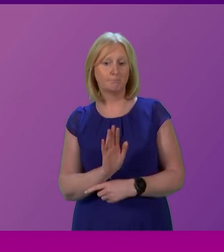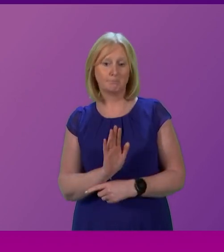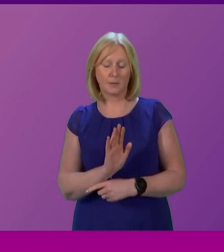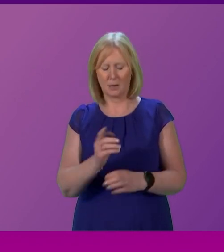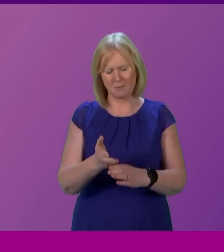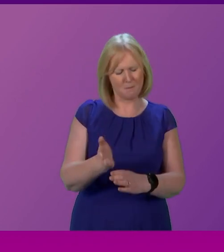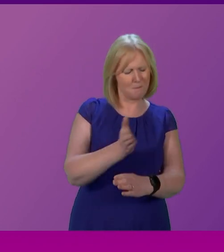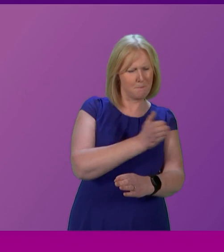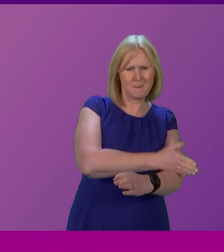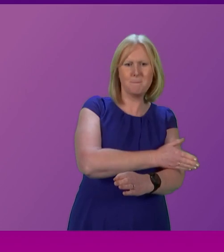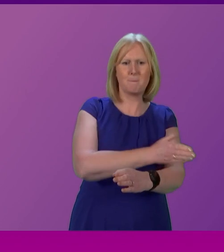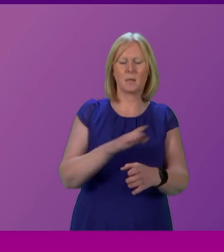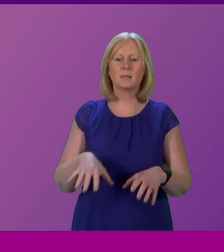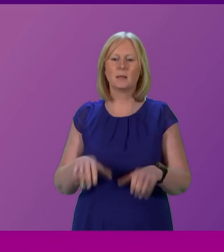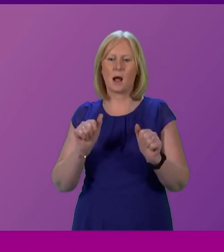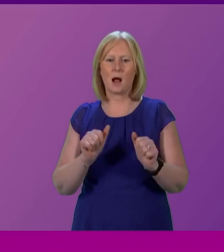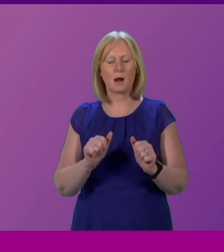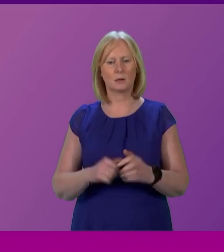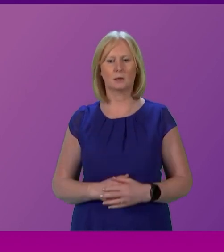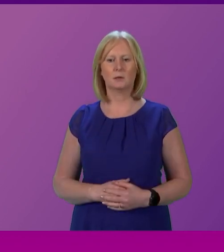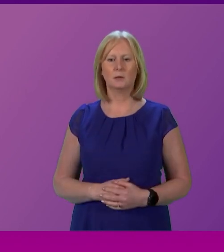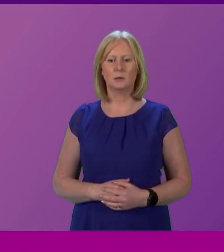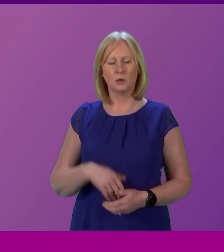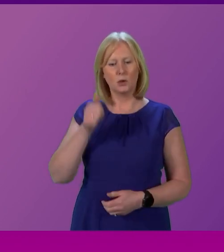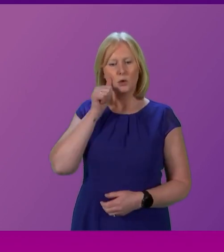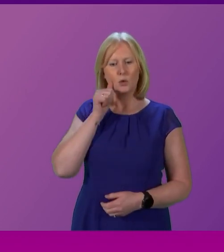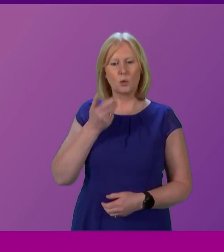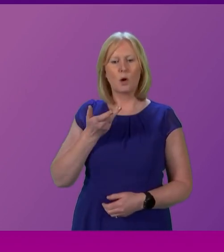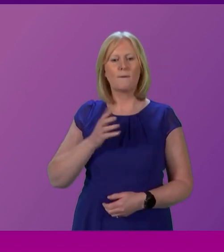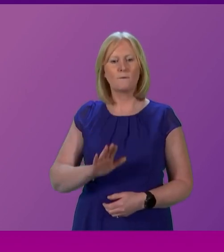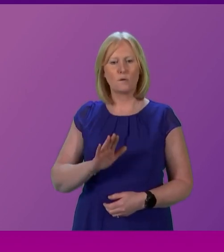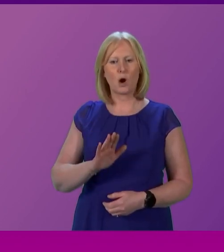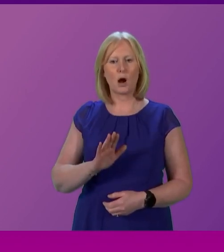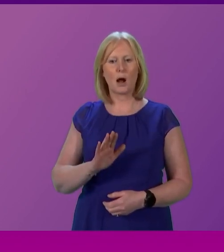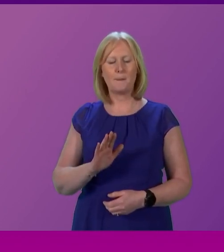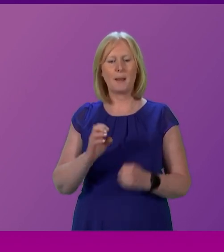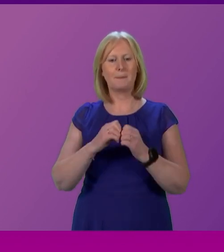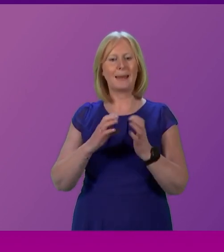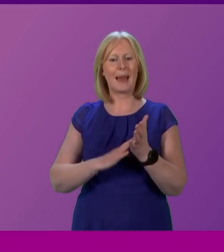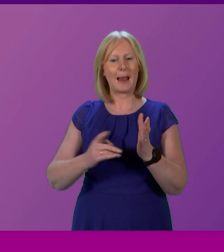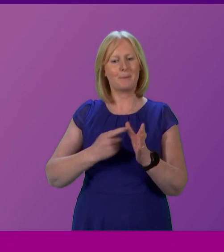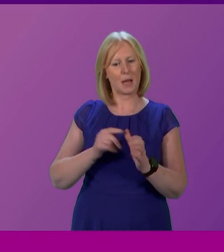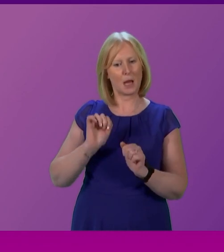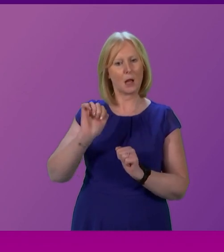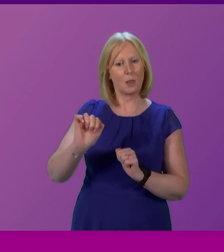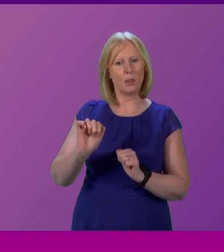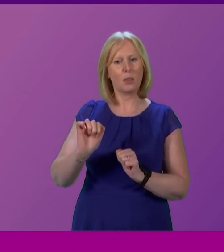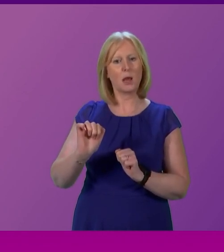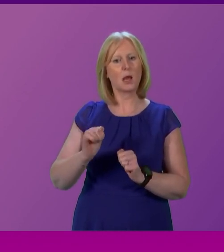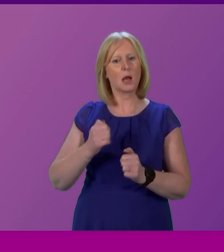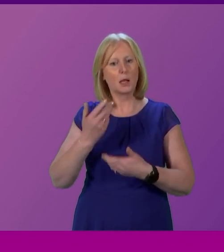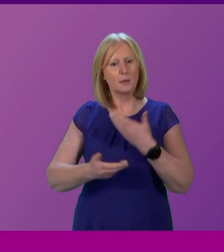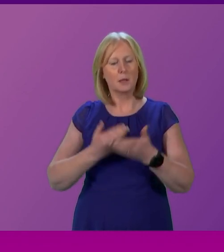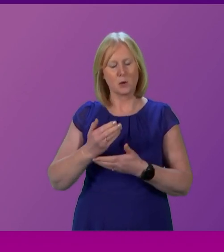place long before that. And we know from repeated comments by representatives of the BMA that they are seriously